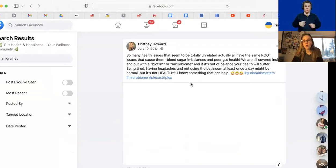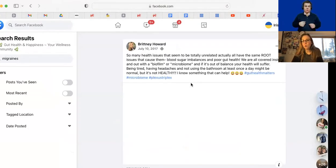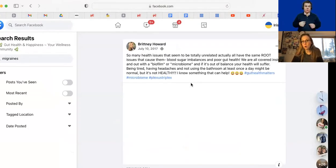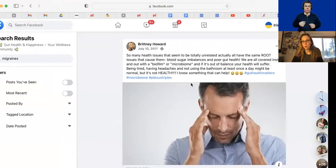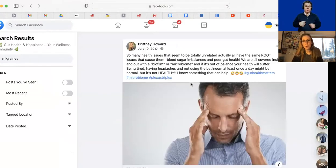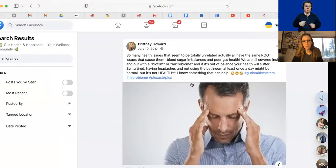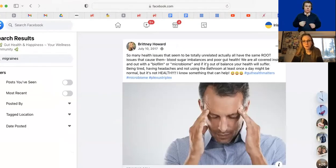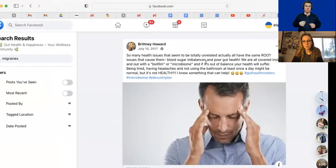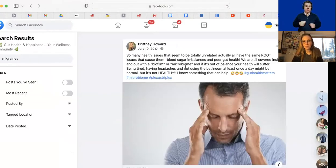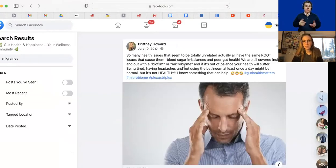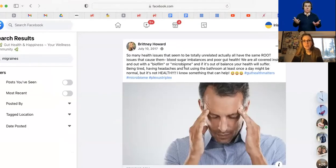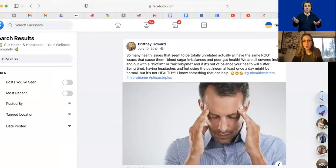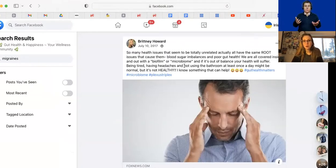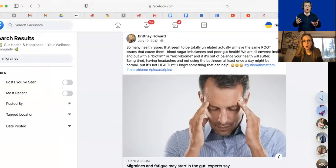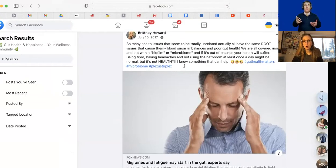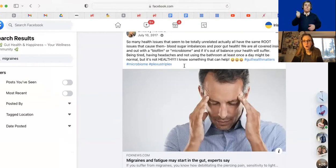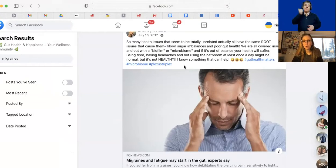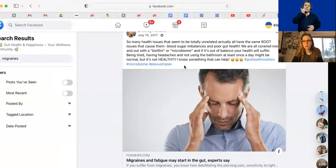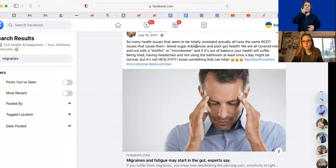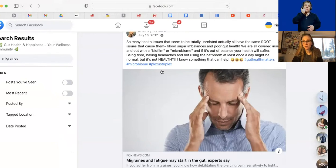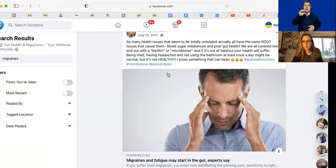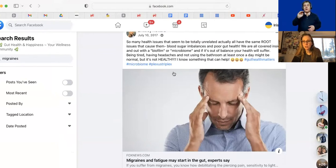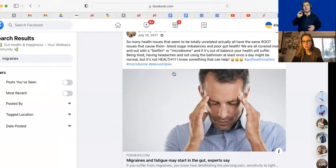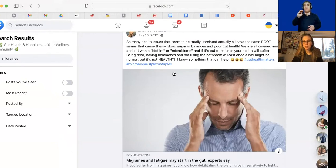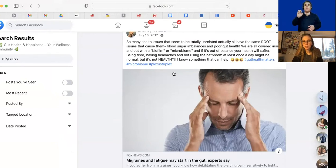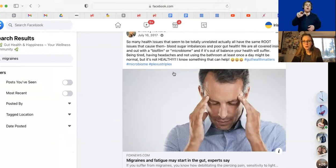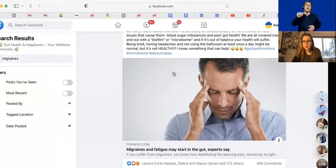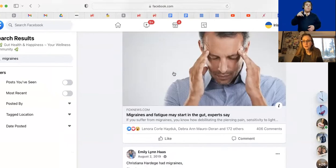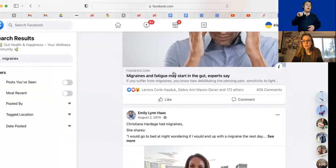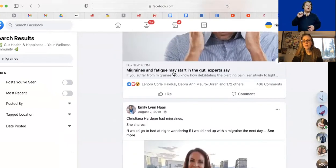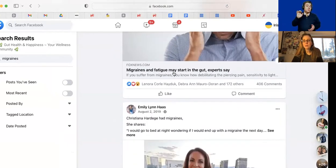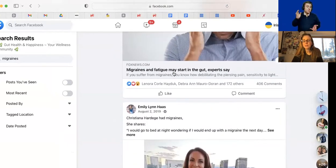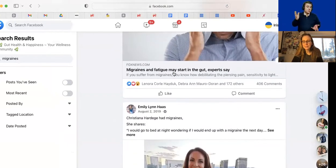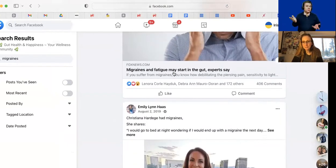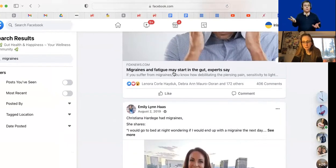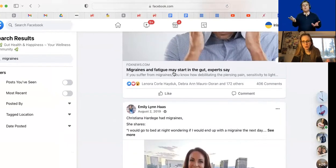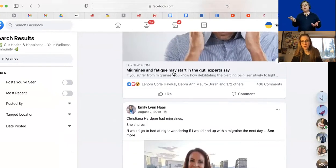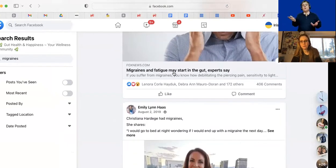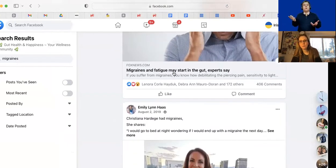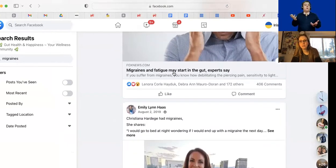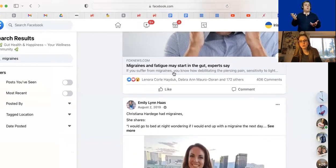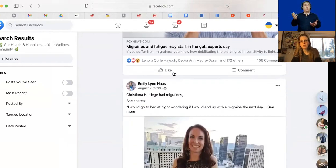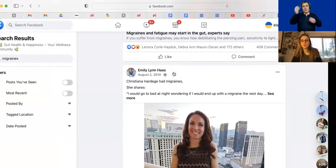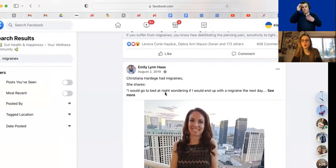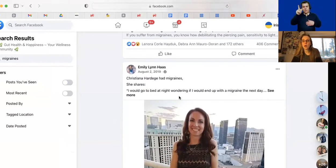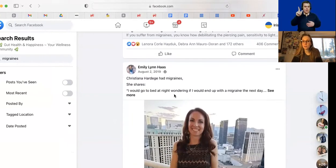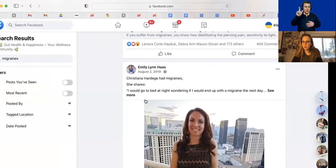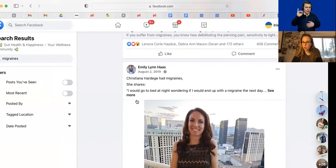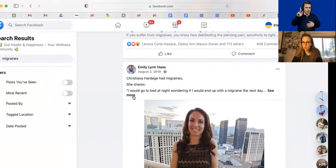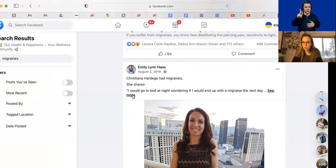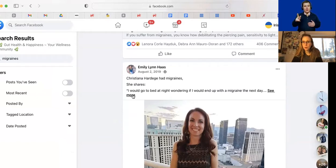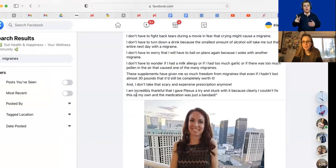or whatever it is. Here are informational, uh, links, sorry, informational links.